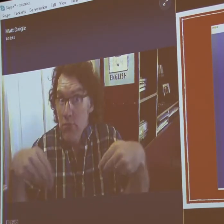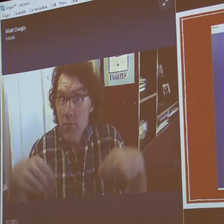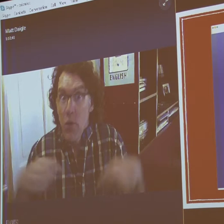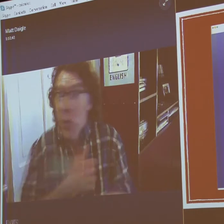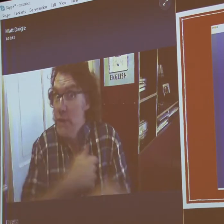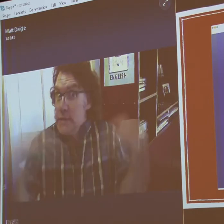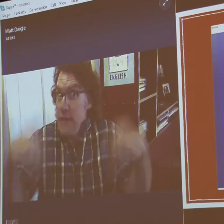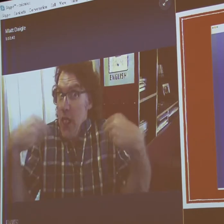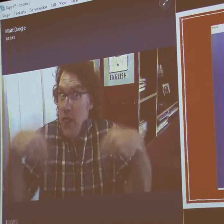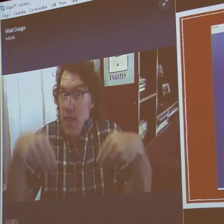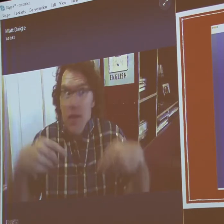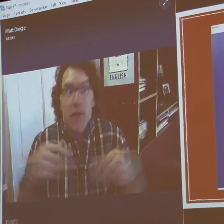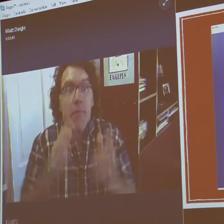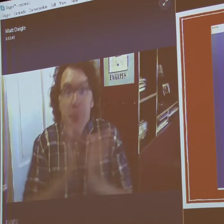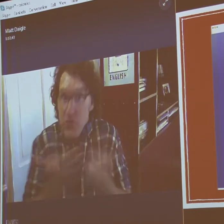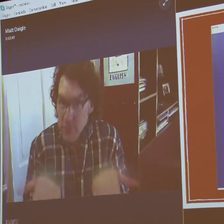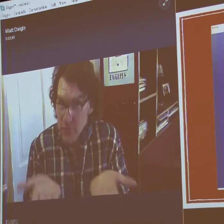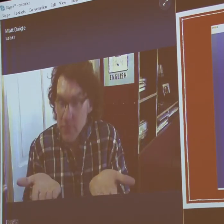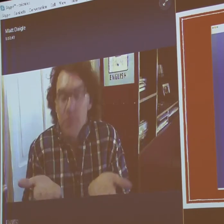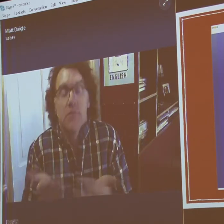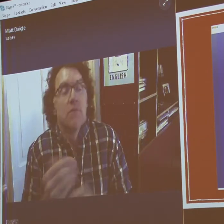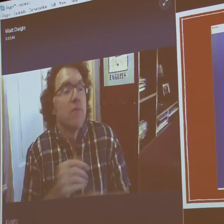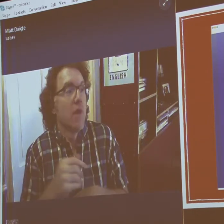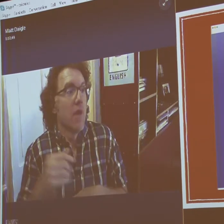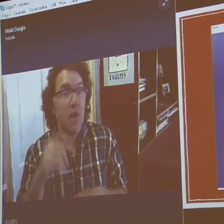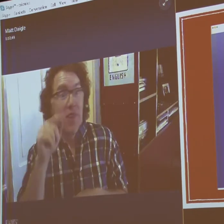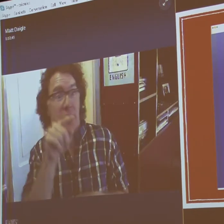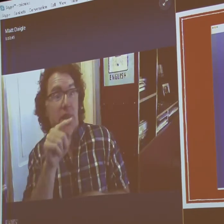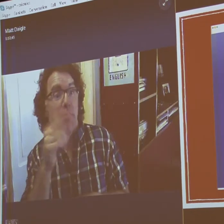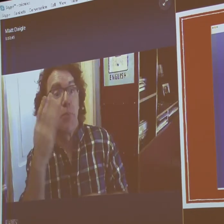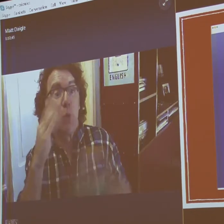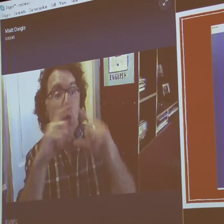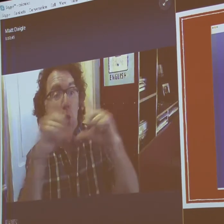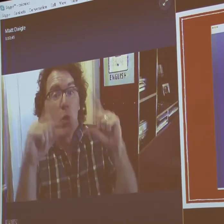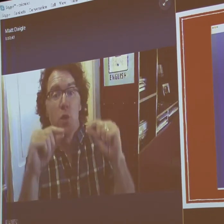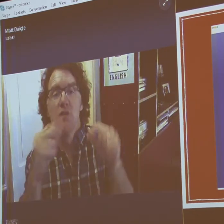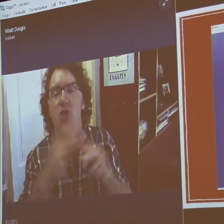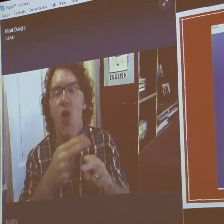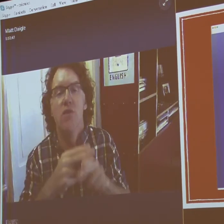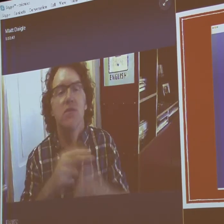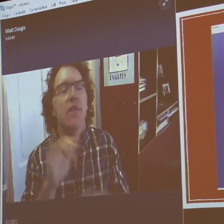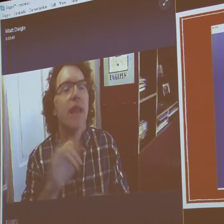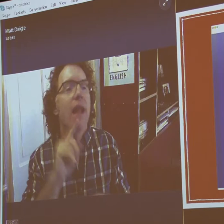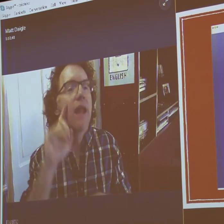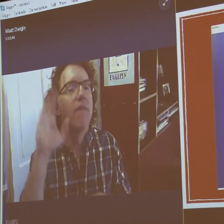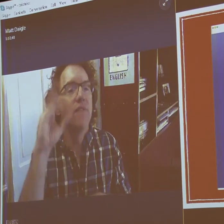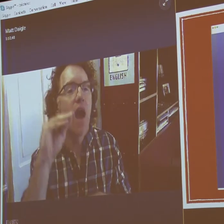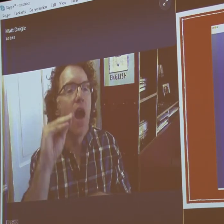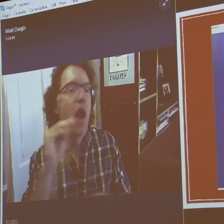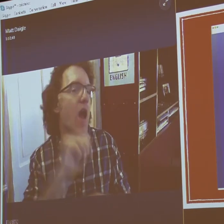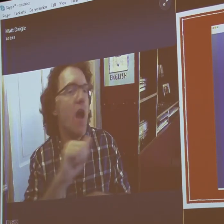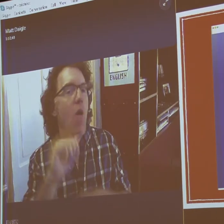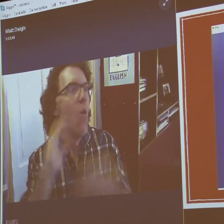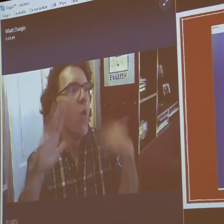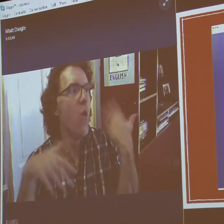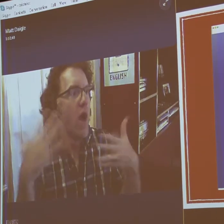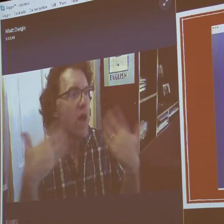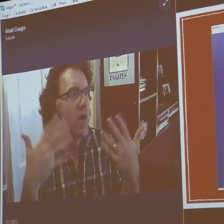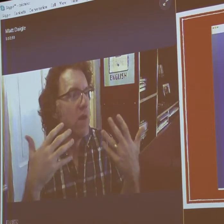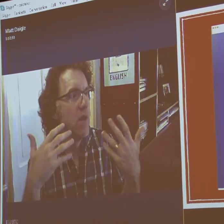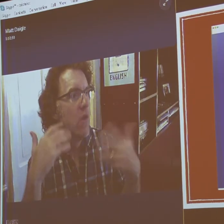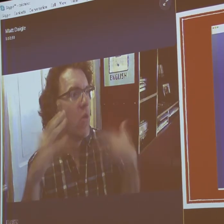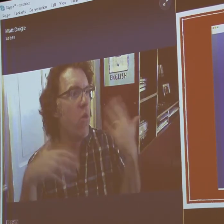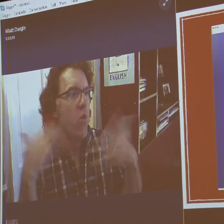And now, we also have a store. We sell books. The blue on there,